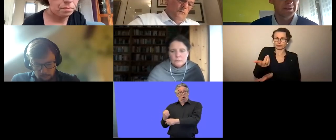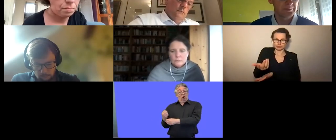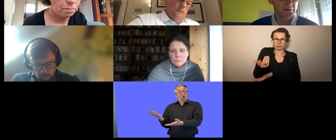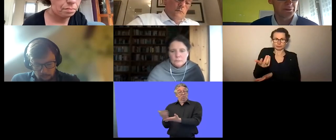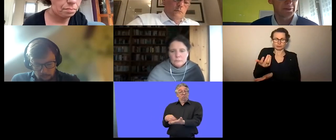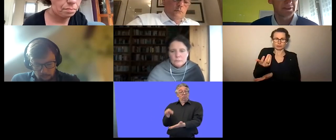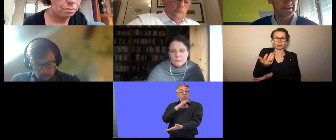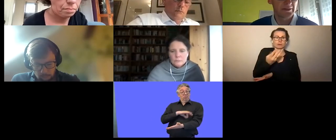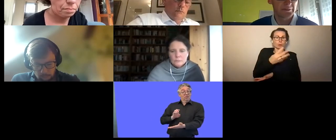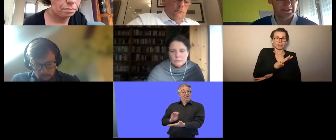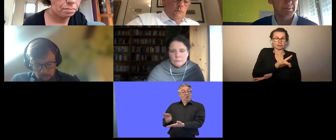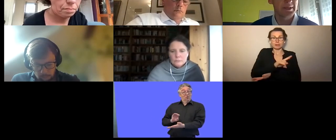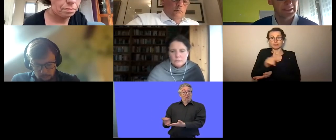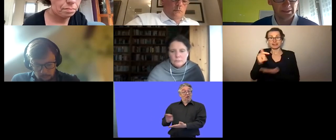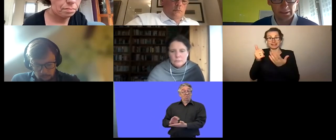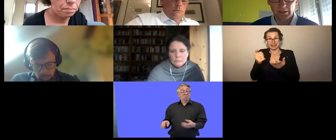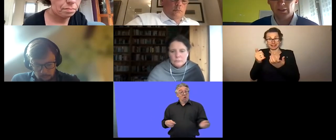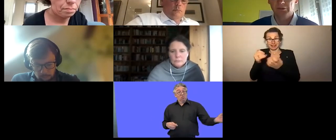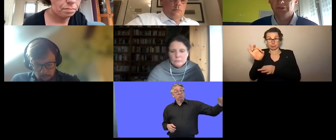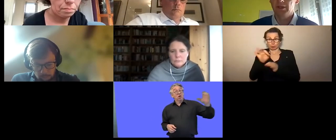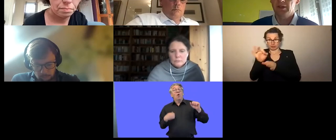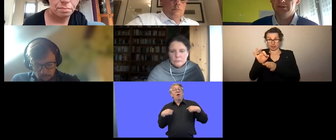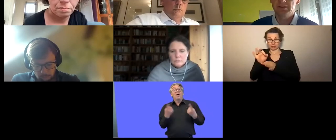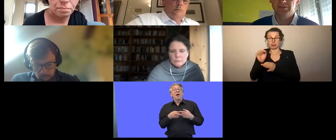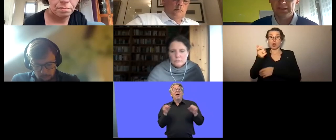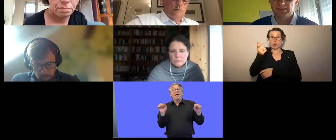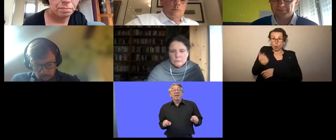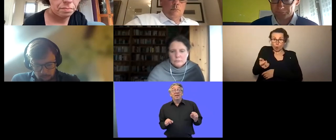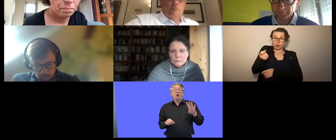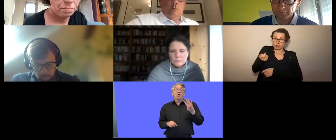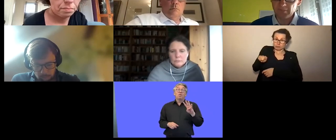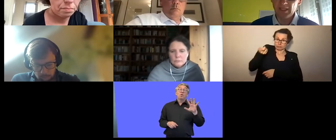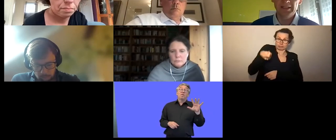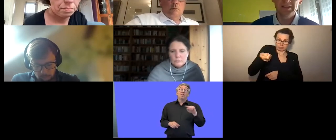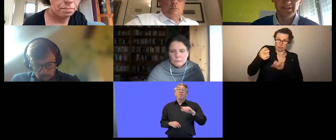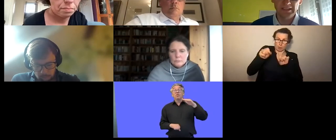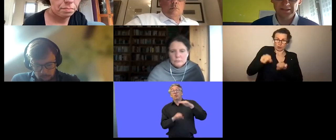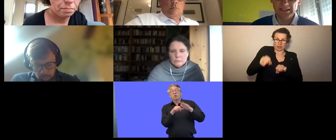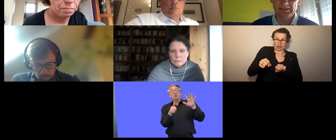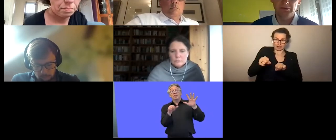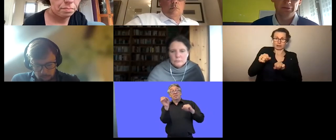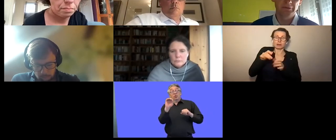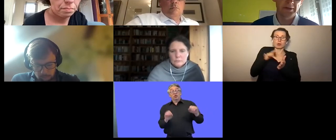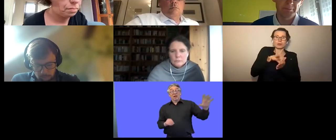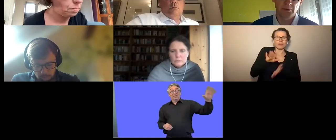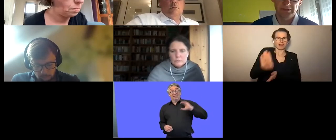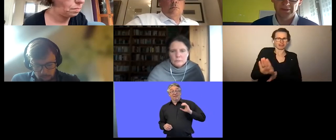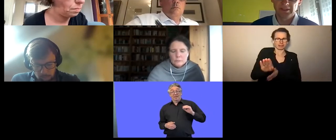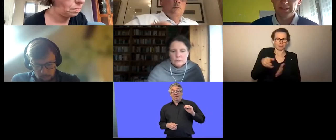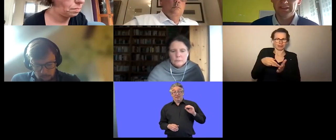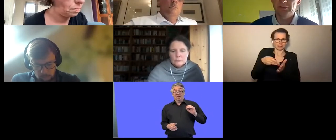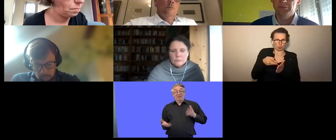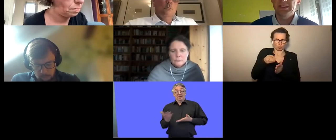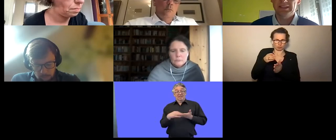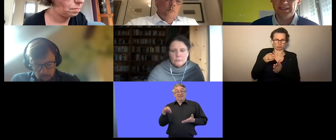and 60 percent of the salary depending on uh the disability and secondly and is also very important